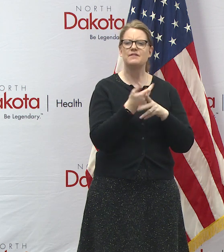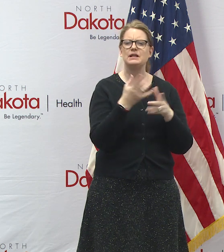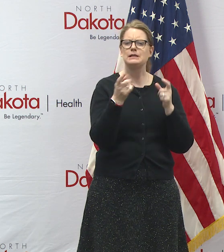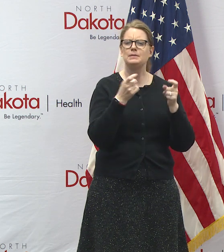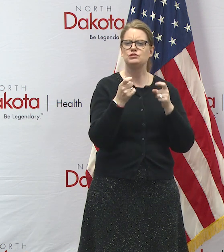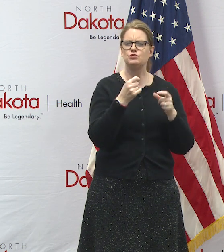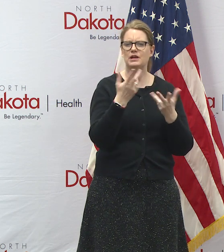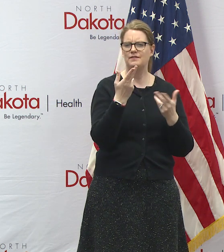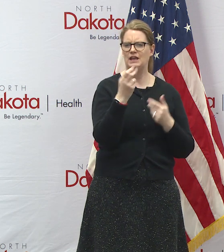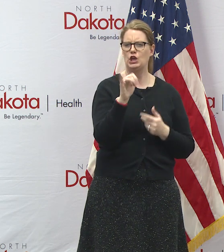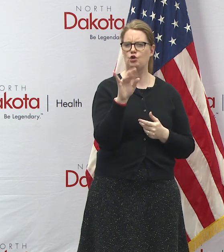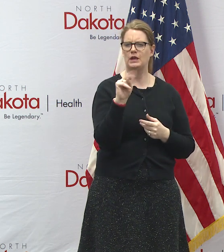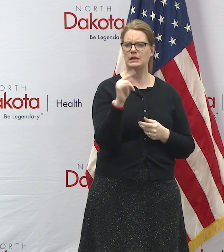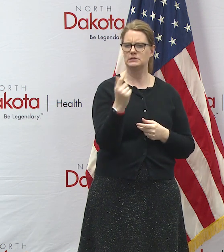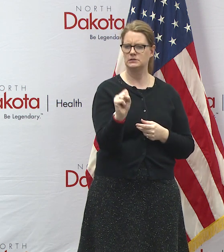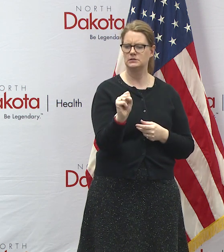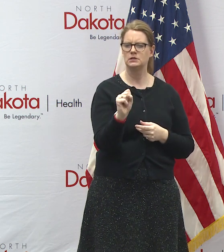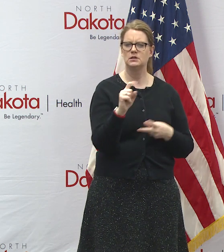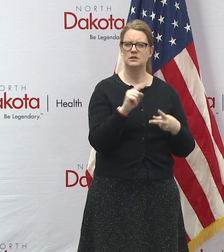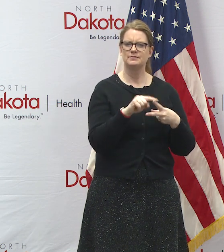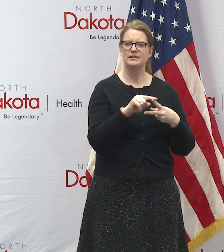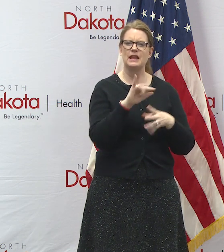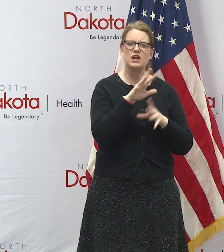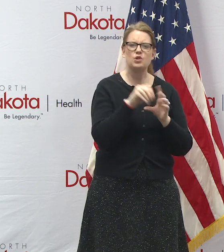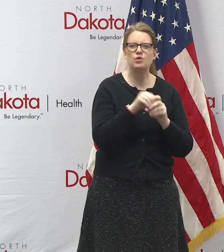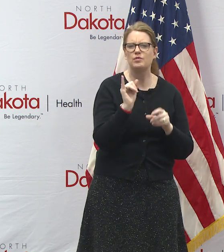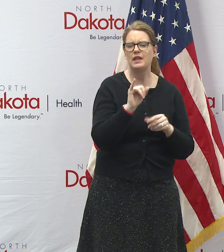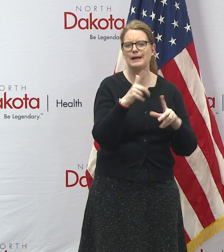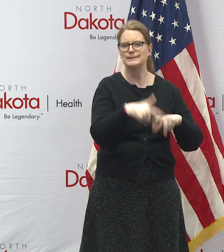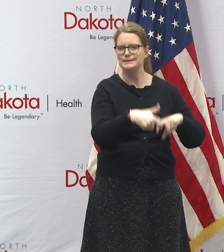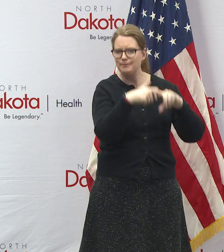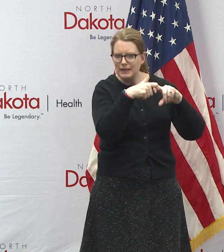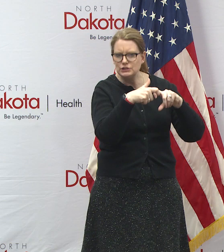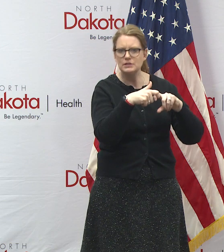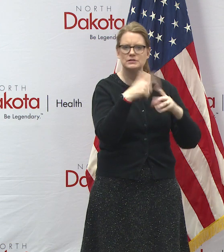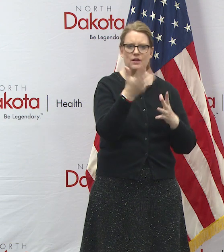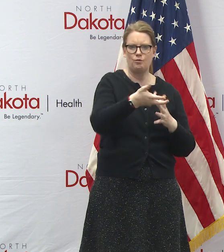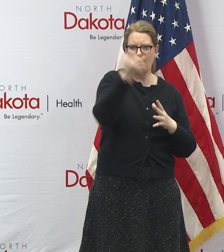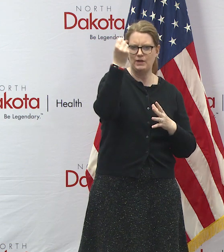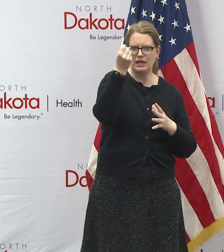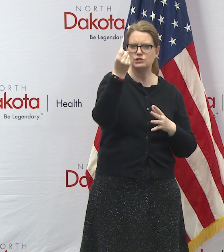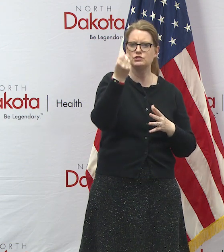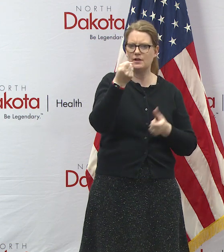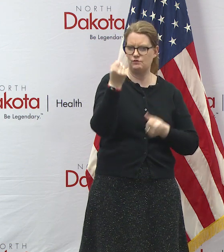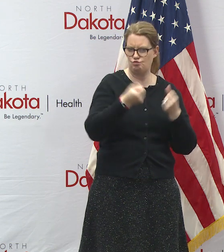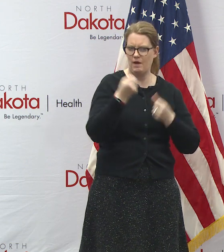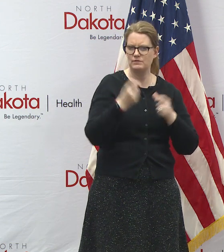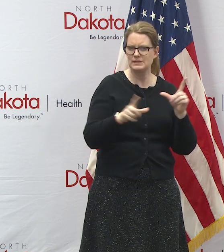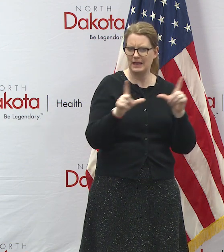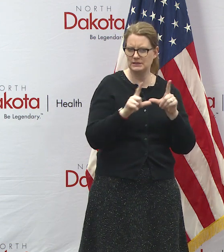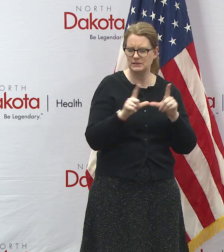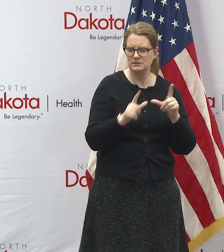hearings and those administrative hearings include things like suspensions or revocations of driver's license